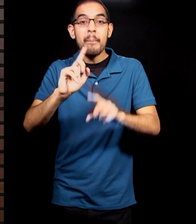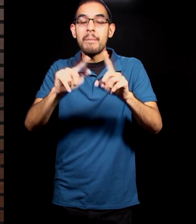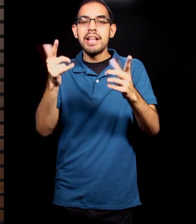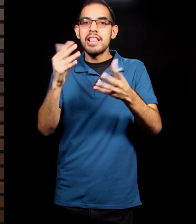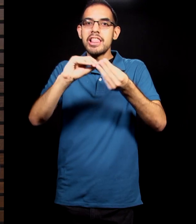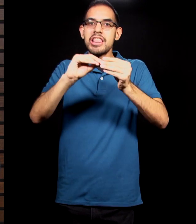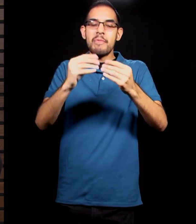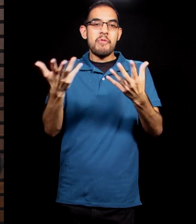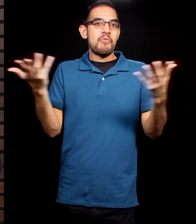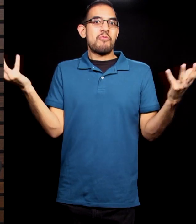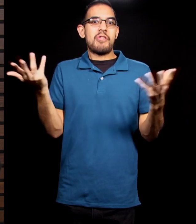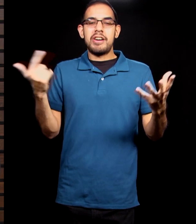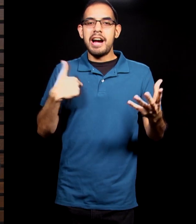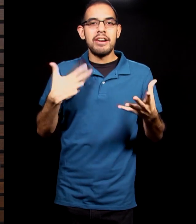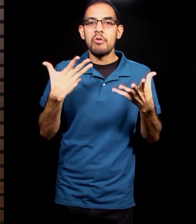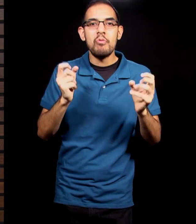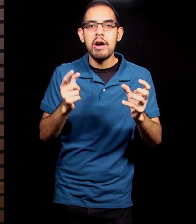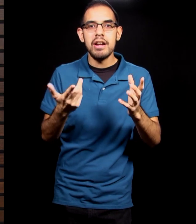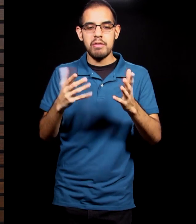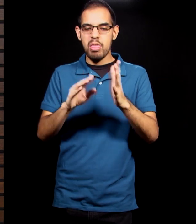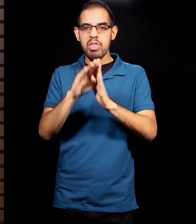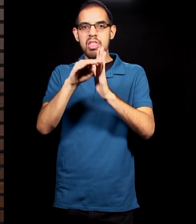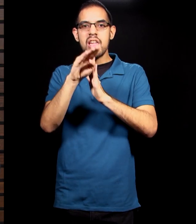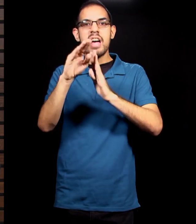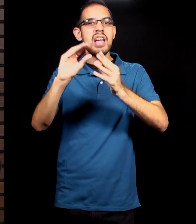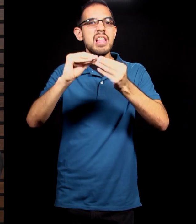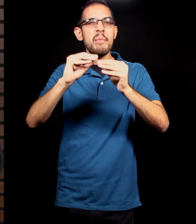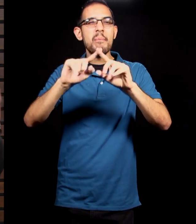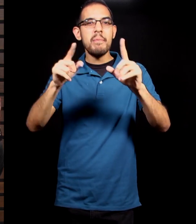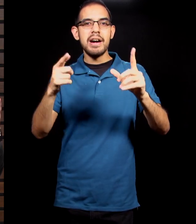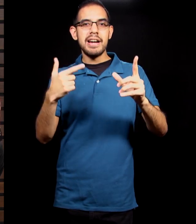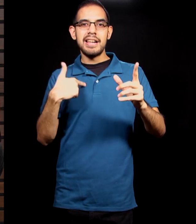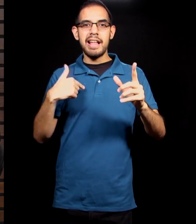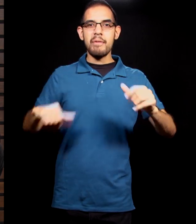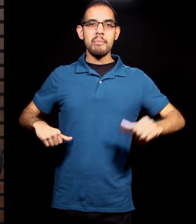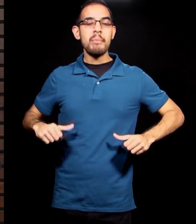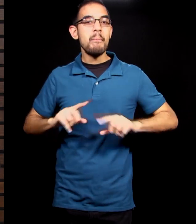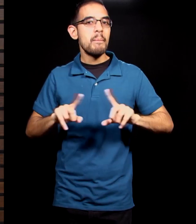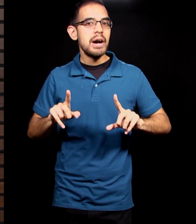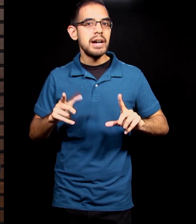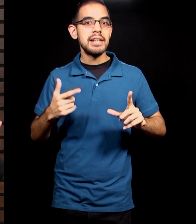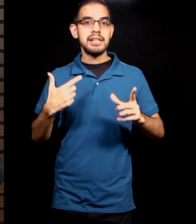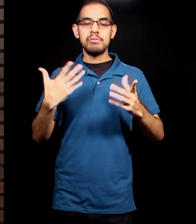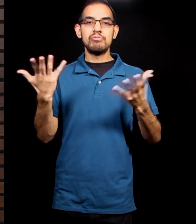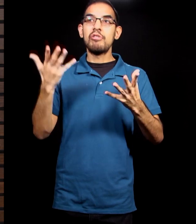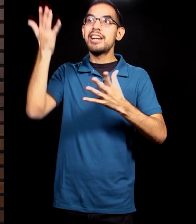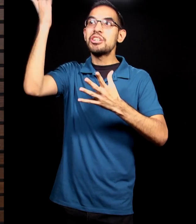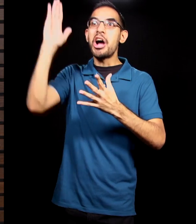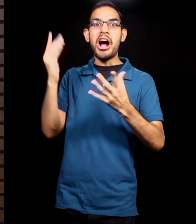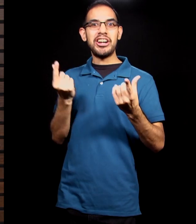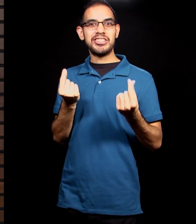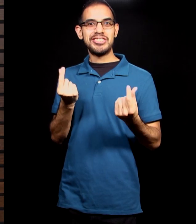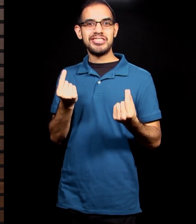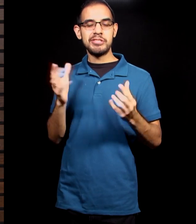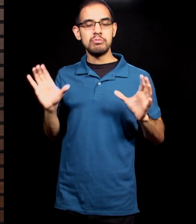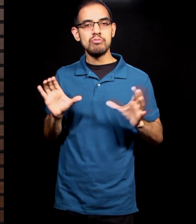don't want to inflate any of these numbers, and I don't say this to talk about, oh, look what we've accomplished. It's what God's doing, and I know that with online